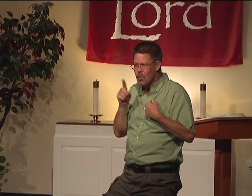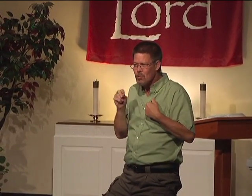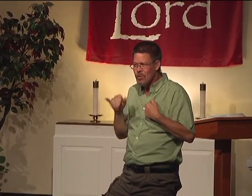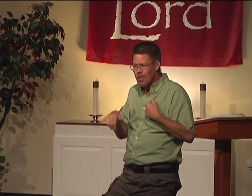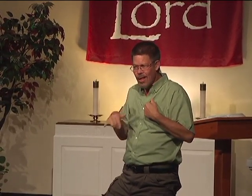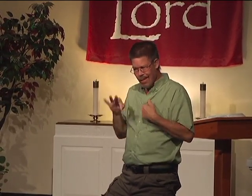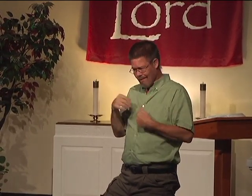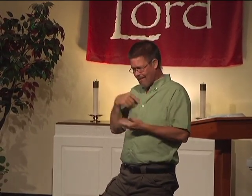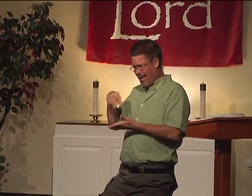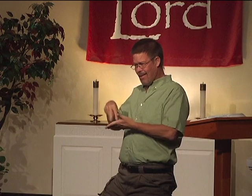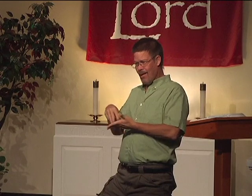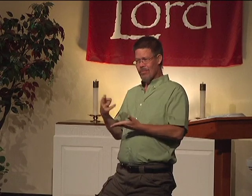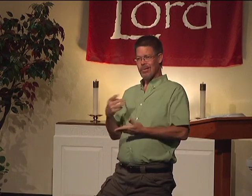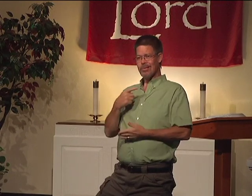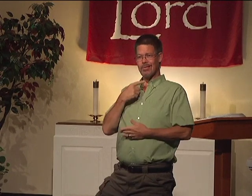So why don't we do that?